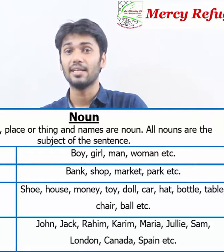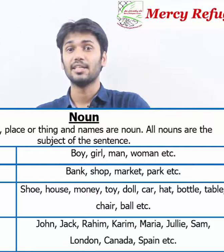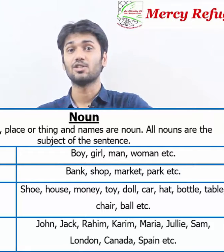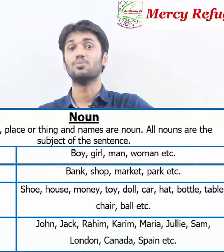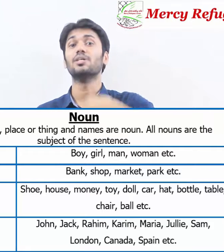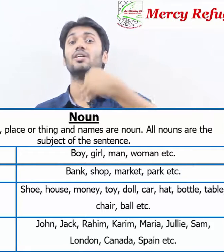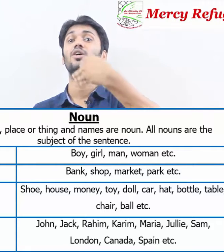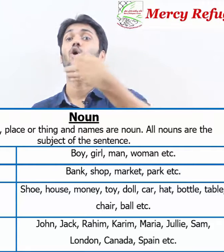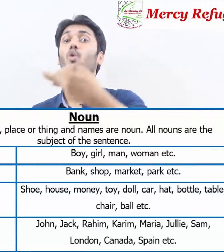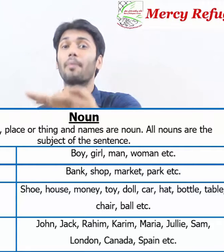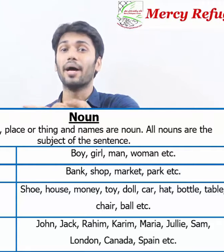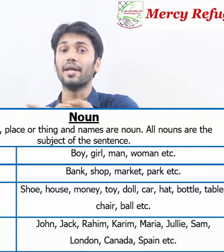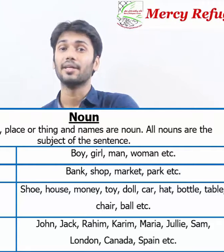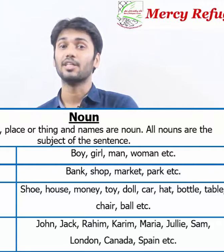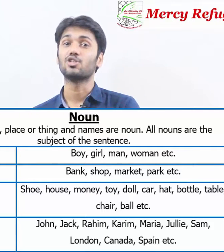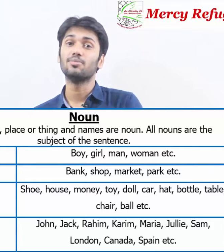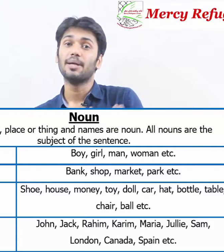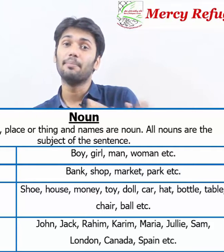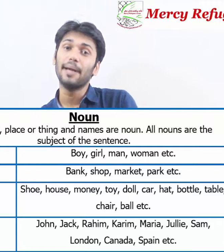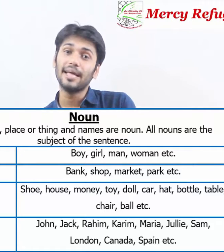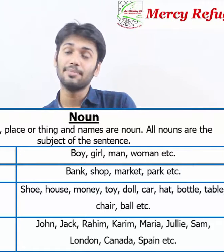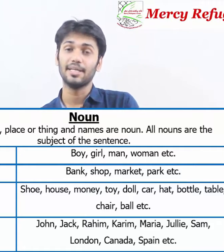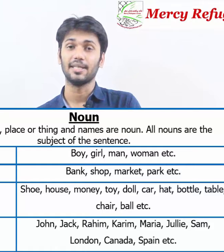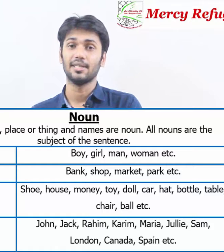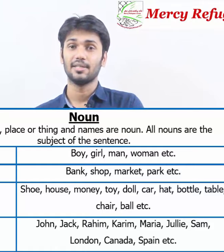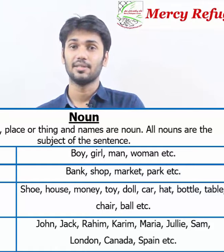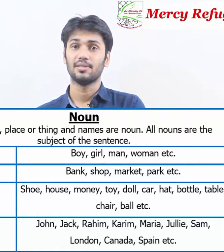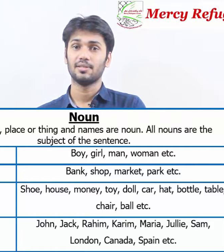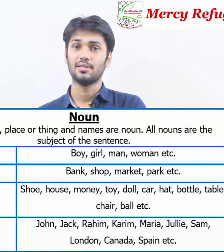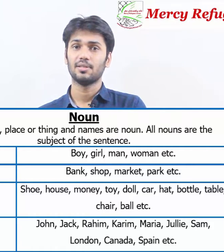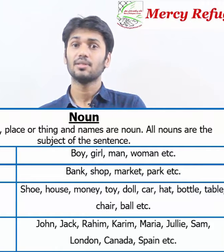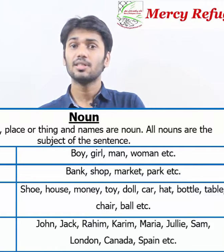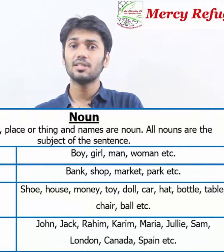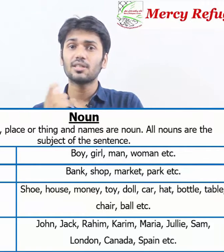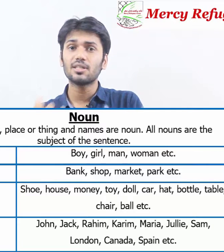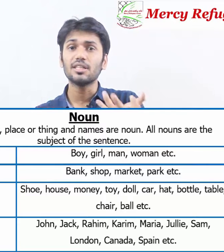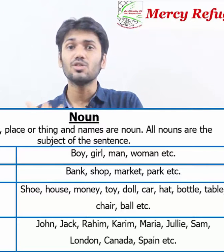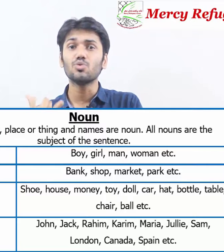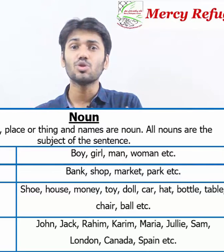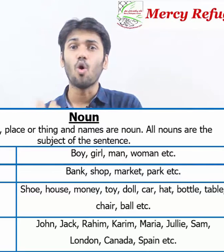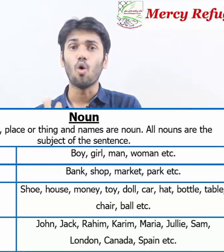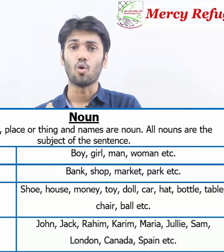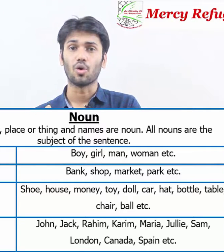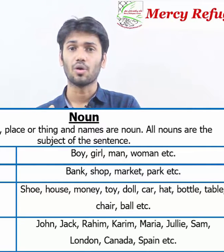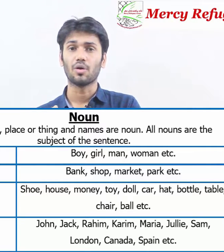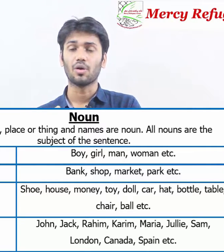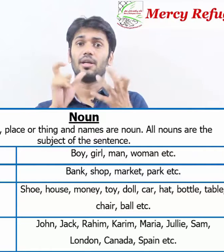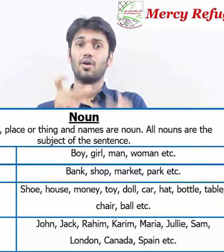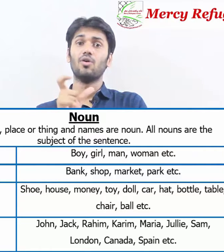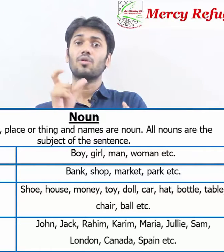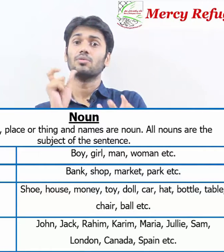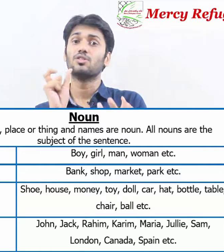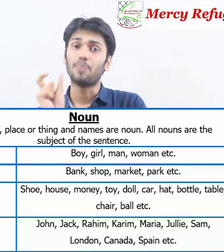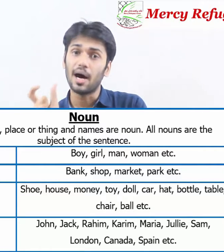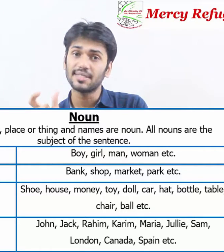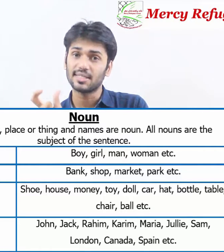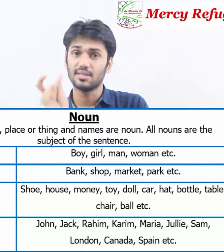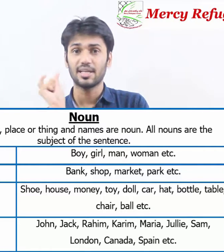it could be a woman it could be a baby these are the things we call now this person